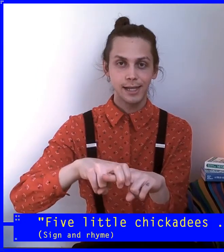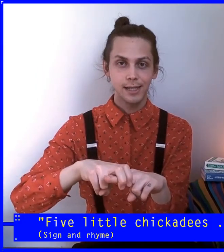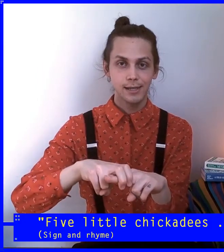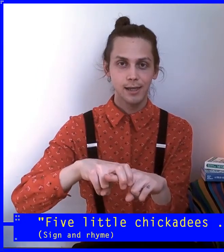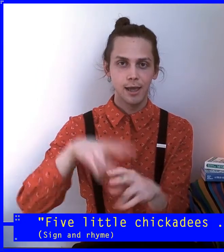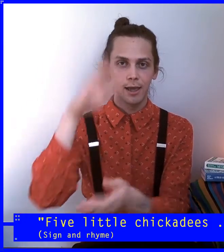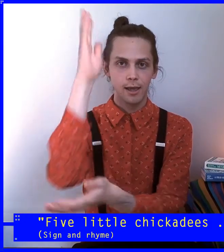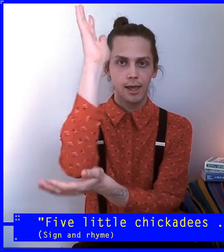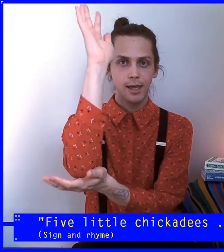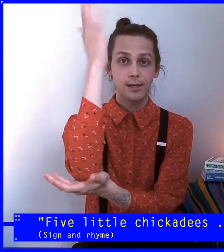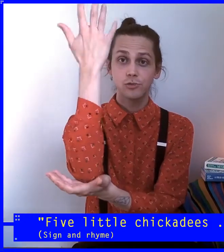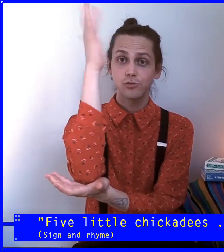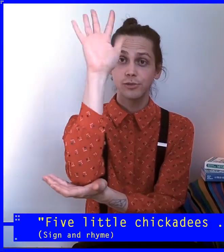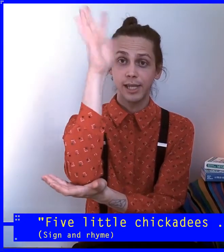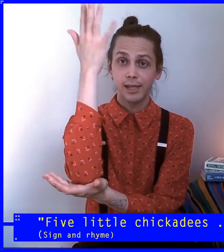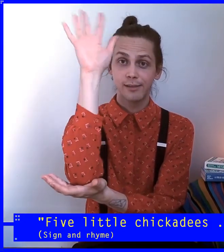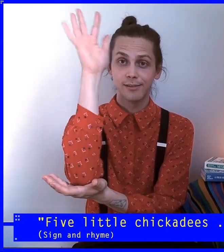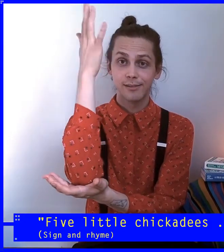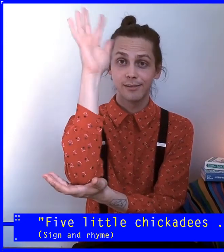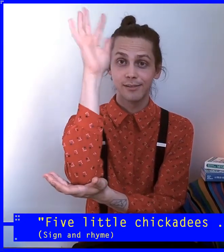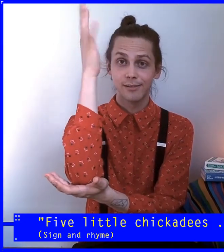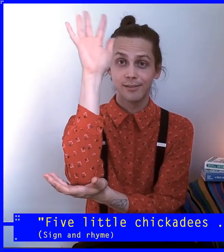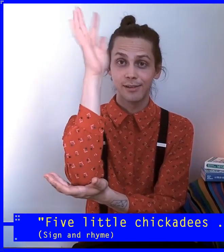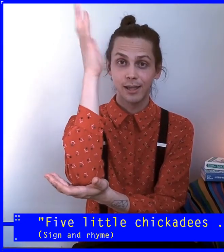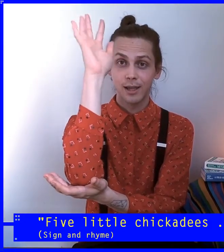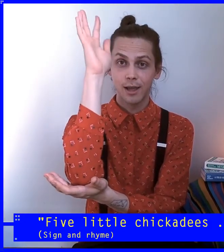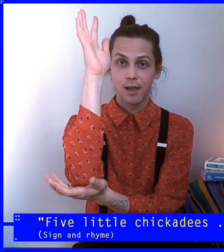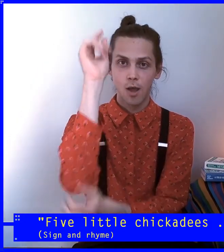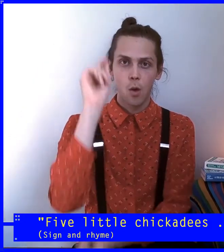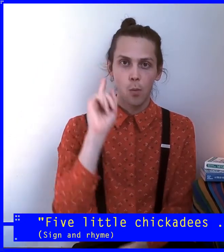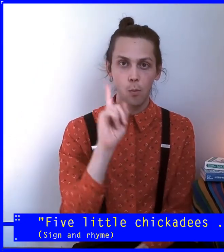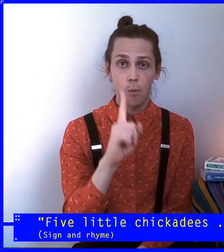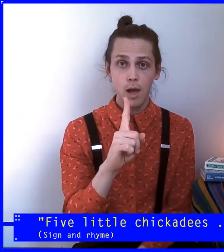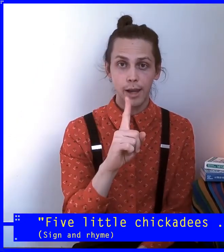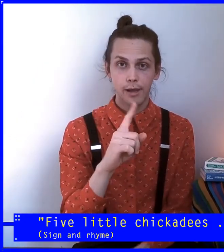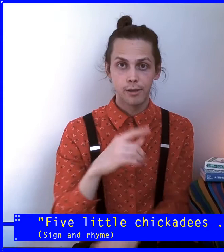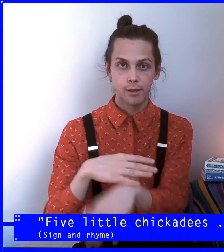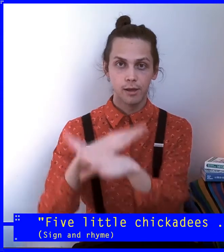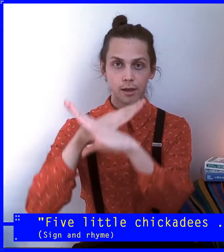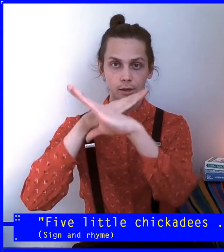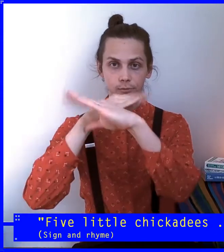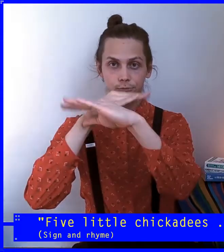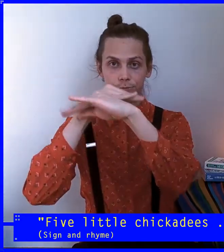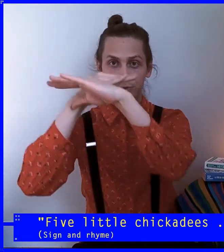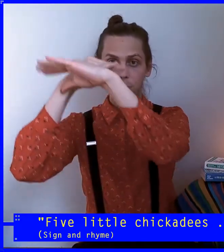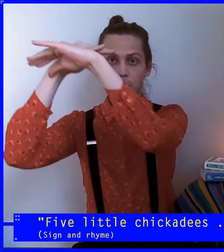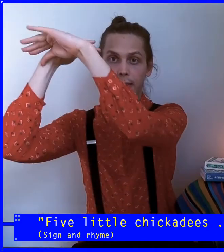in a tree. One flew away.